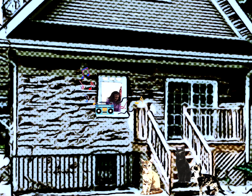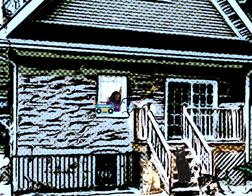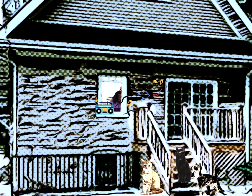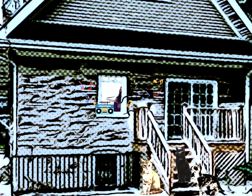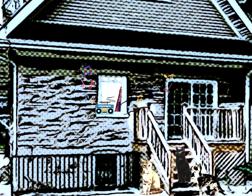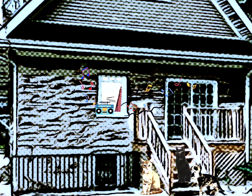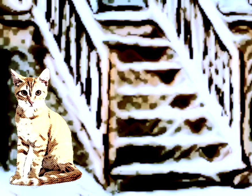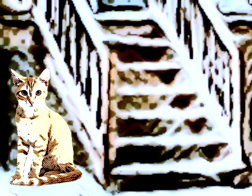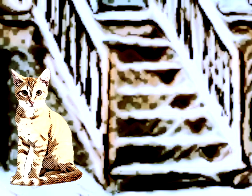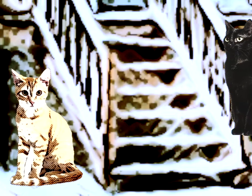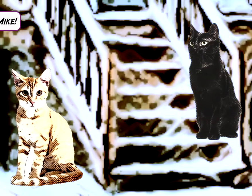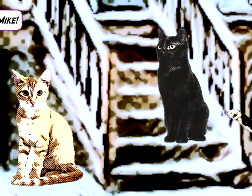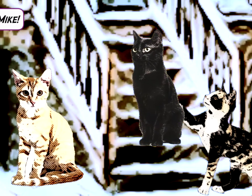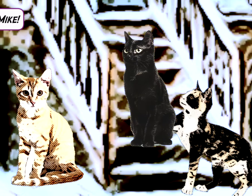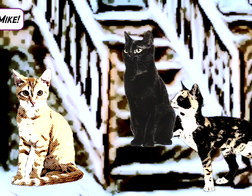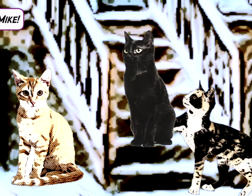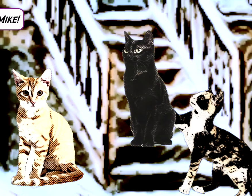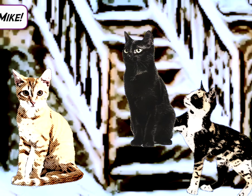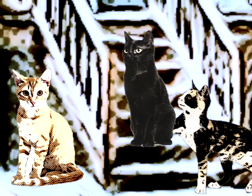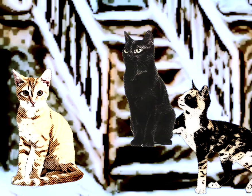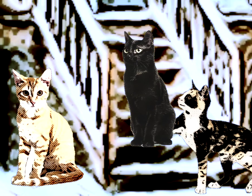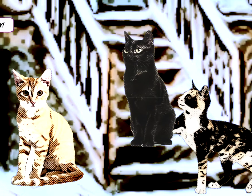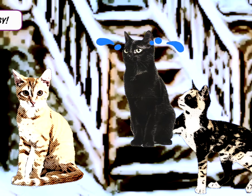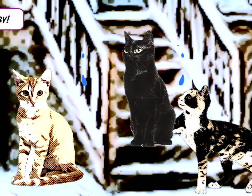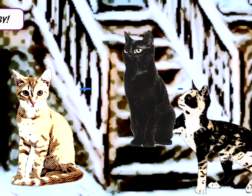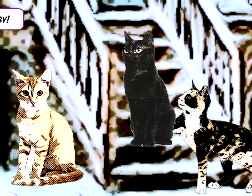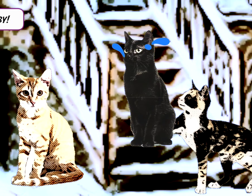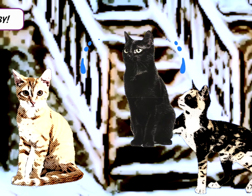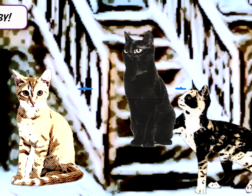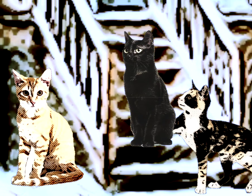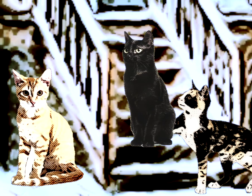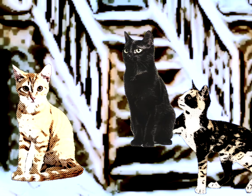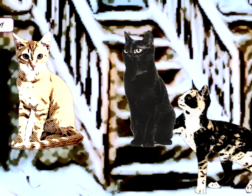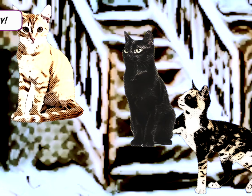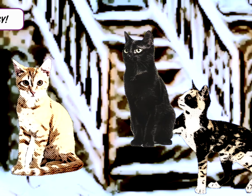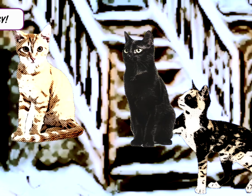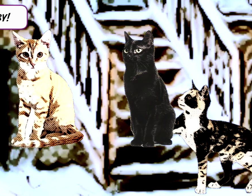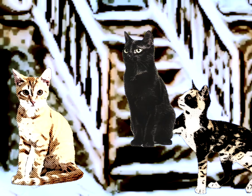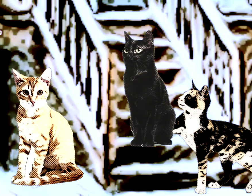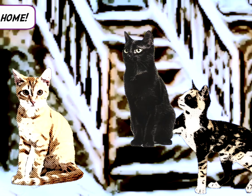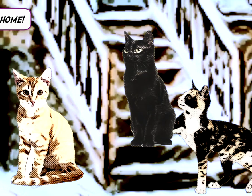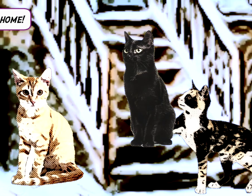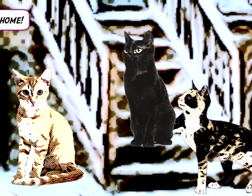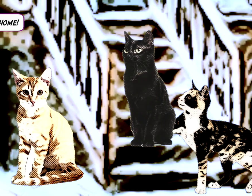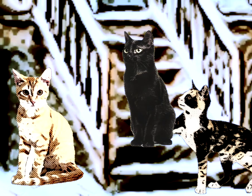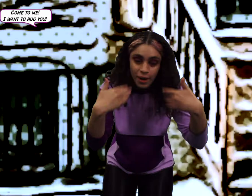. Then Rob. and Robby, baby, You're home! Come